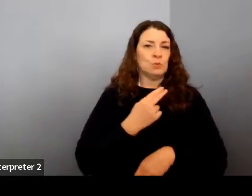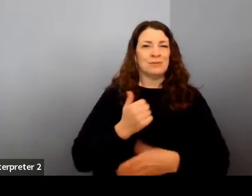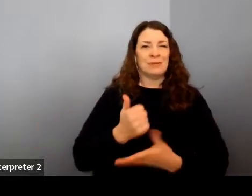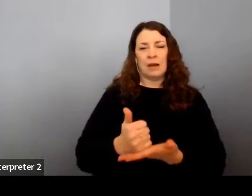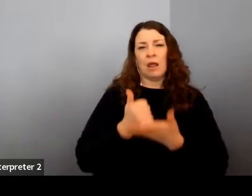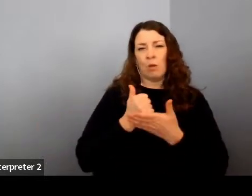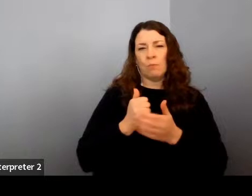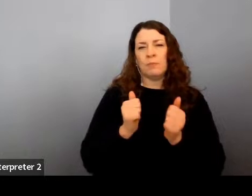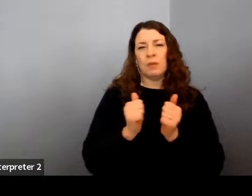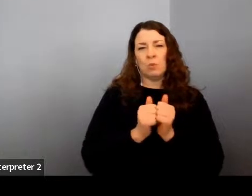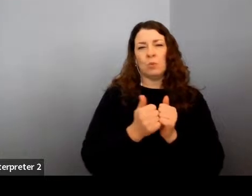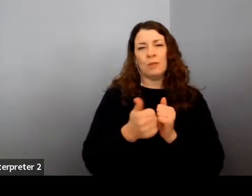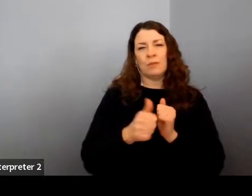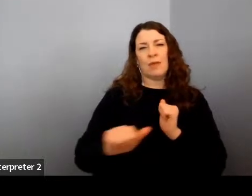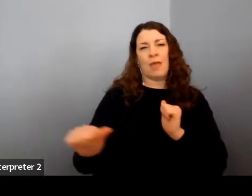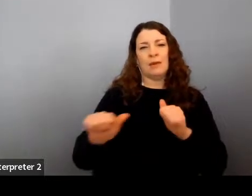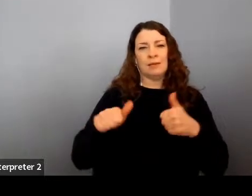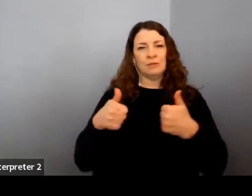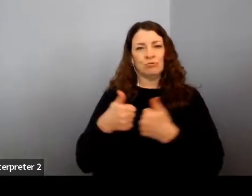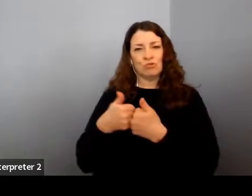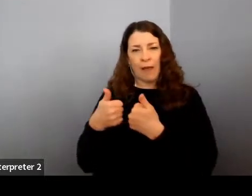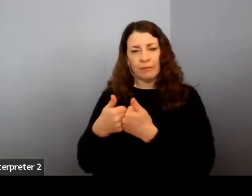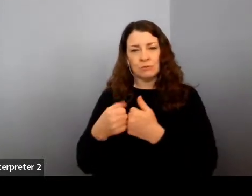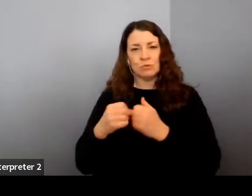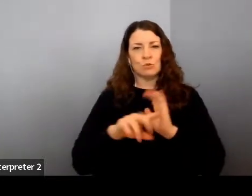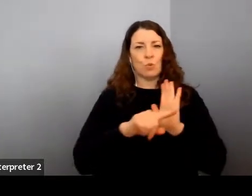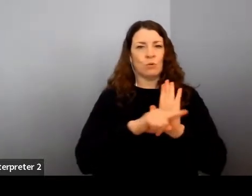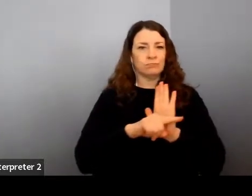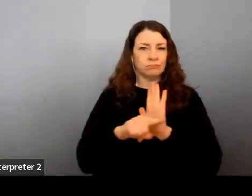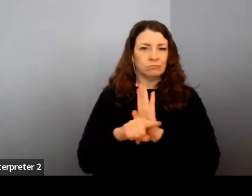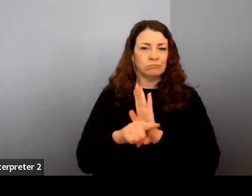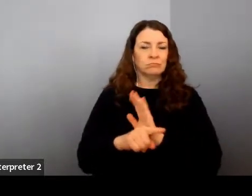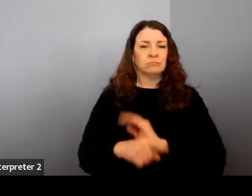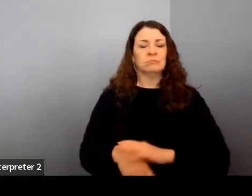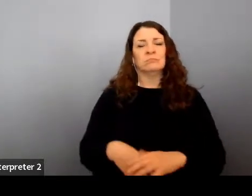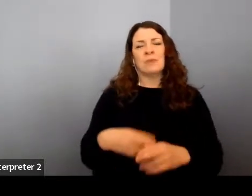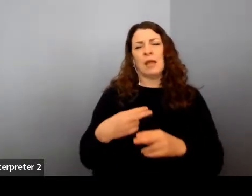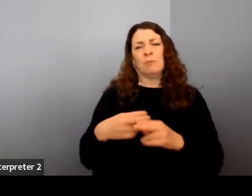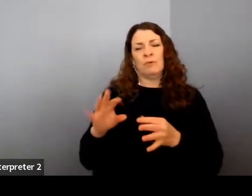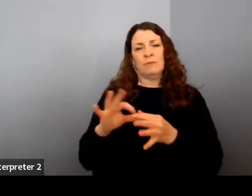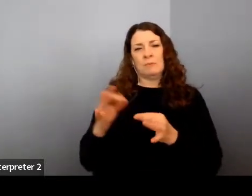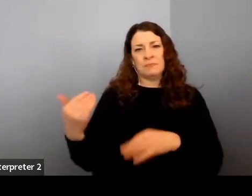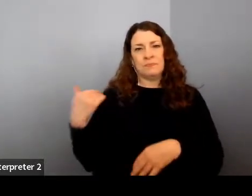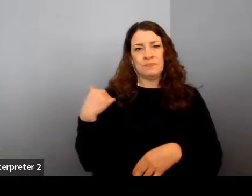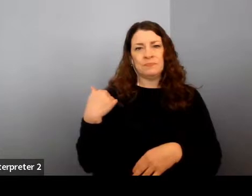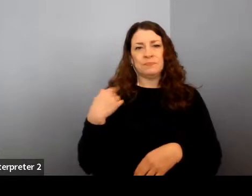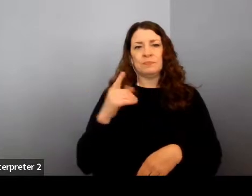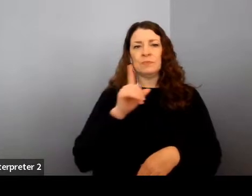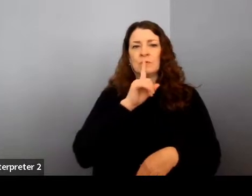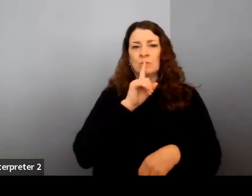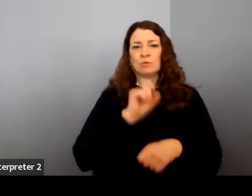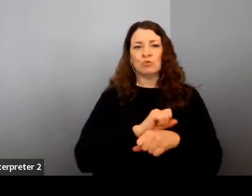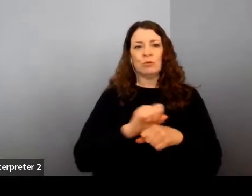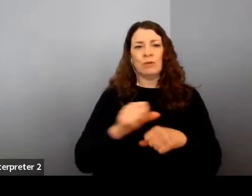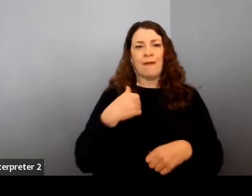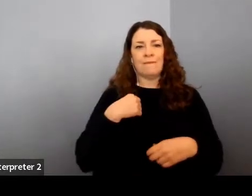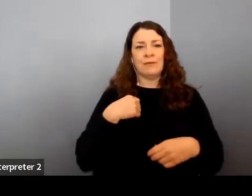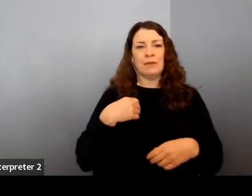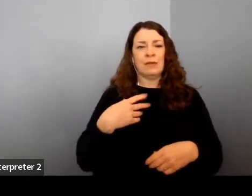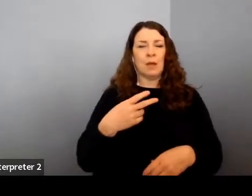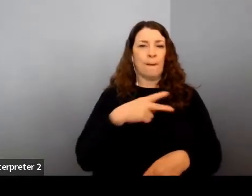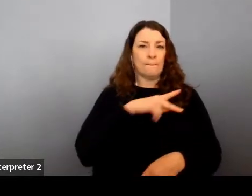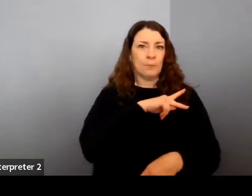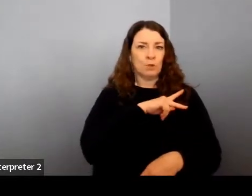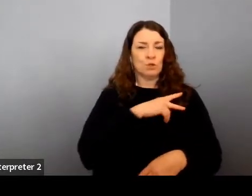and challenges. One of them that I briefly touched on earlier was truly it's the creation of a personal advisory board. And